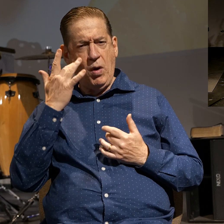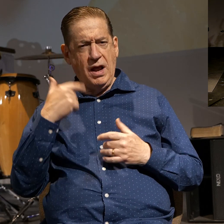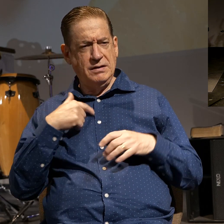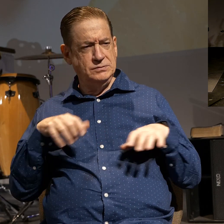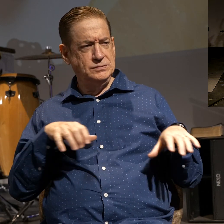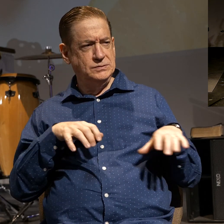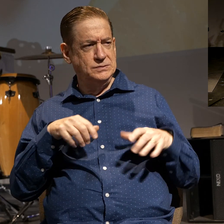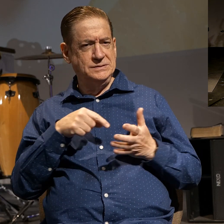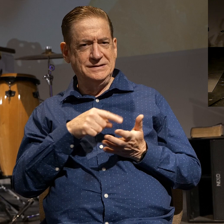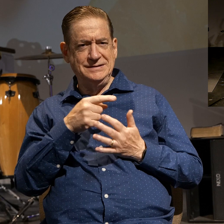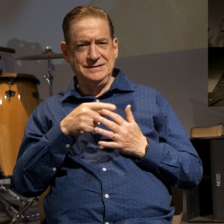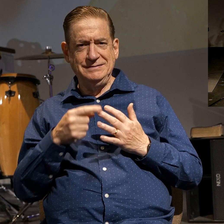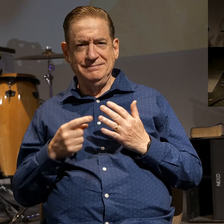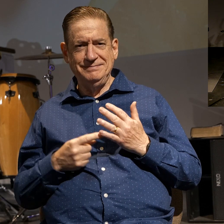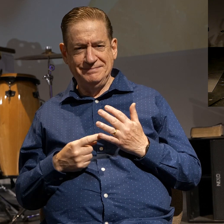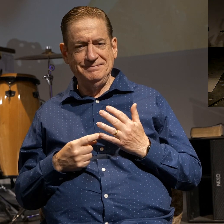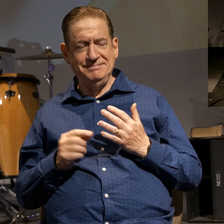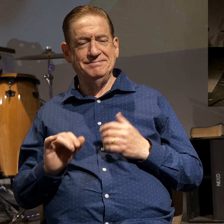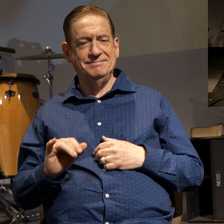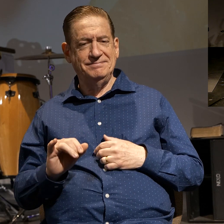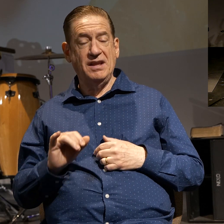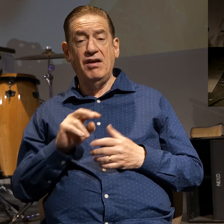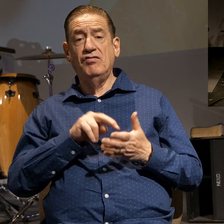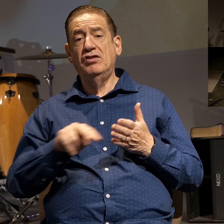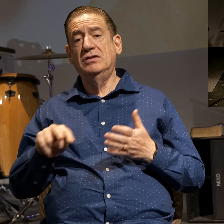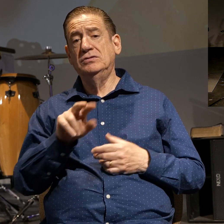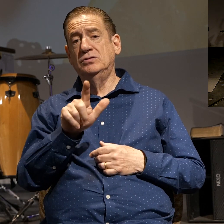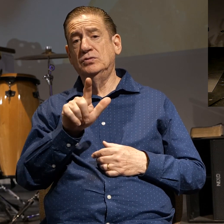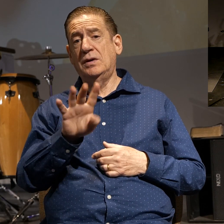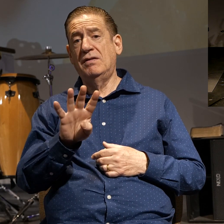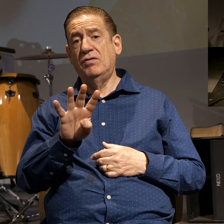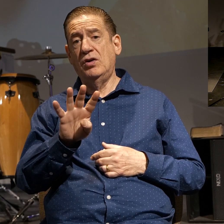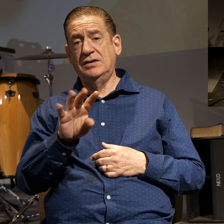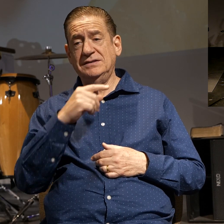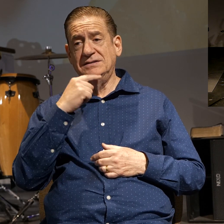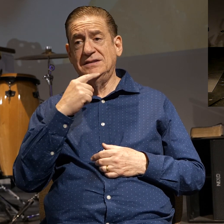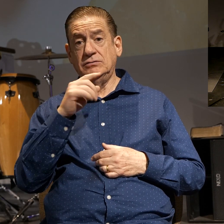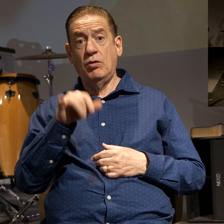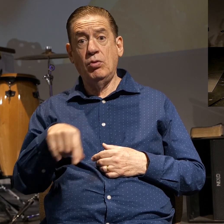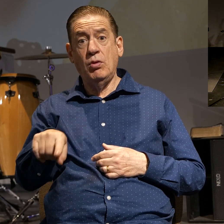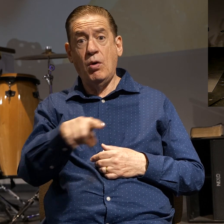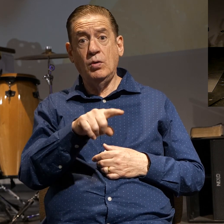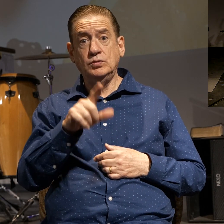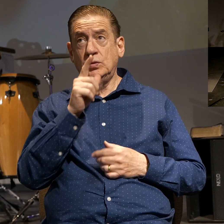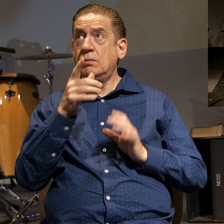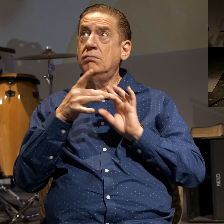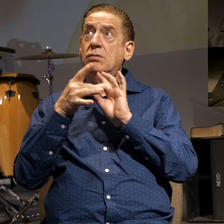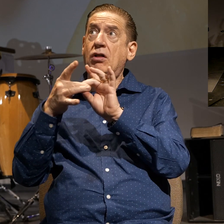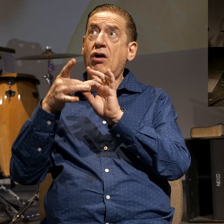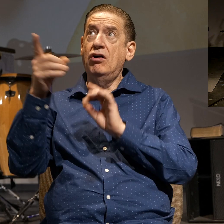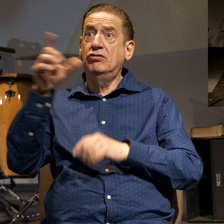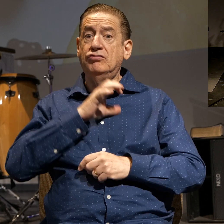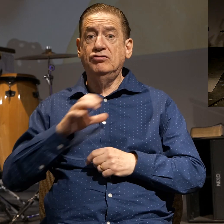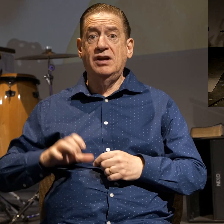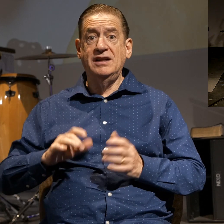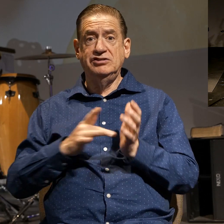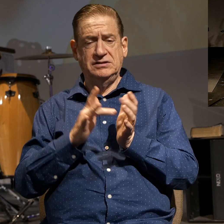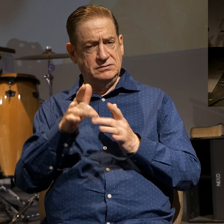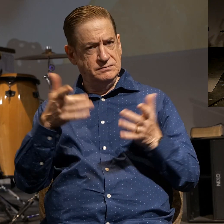Verse 24, he says, And those who belong to Christ Jesus have crucified the flesh